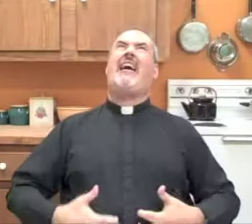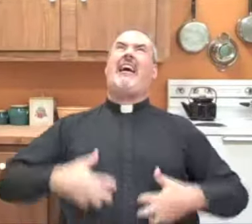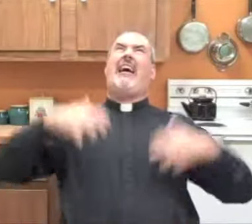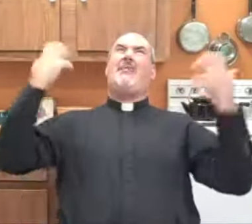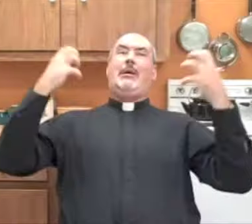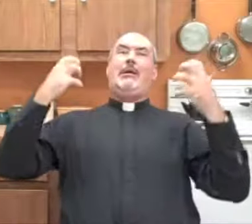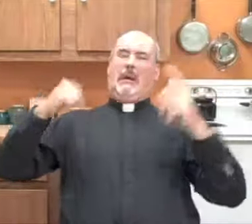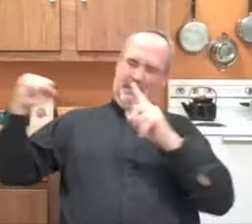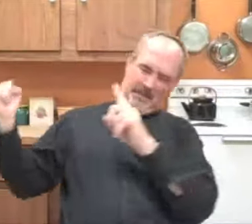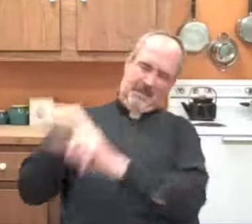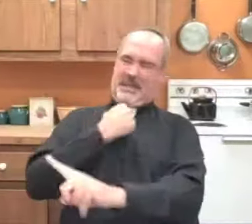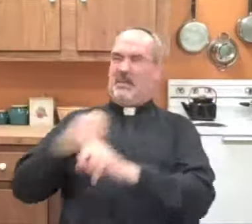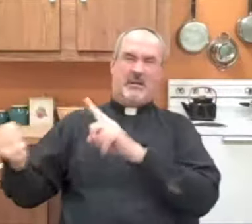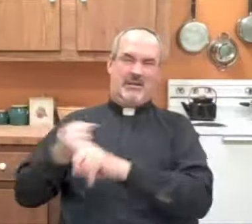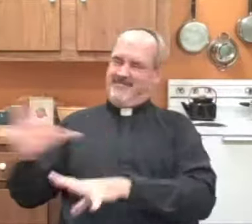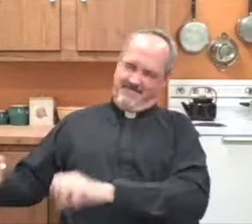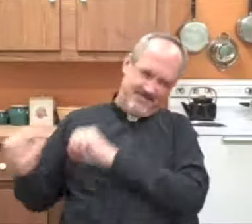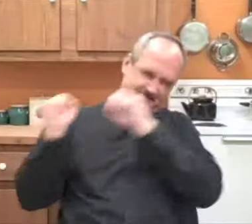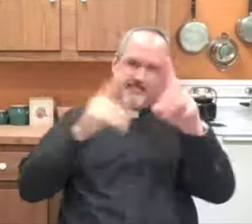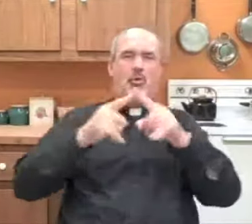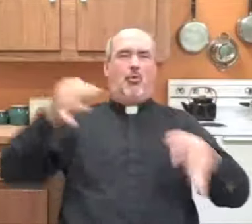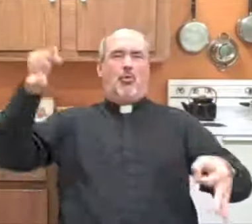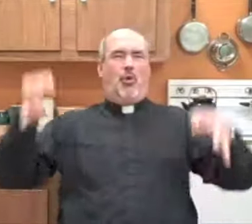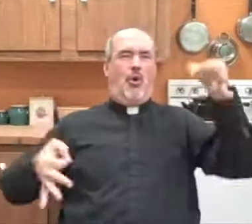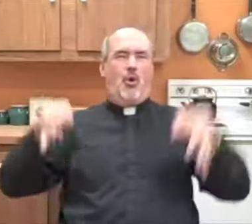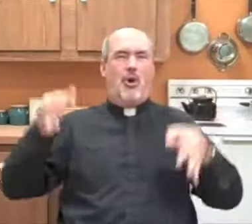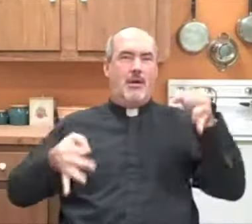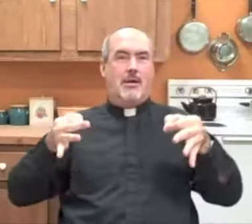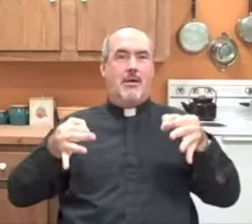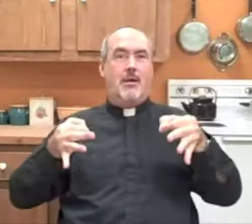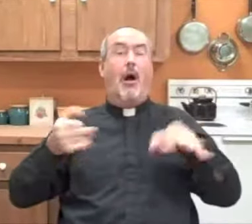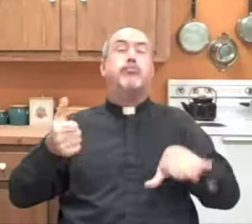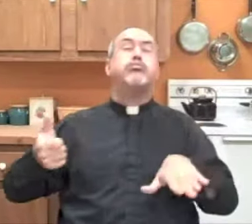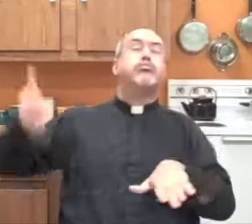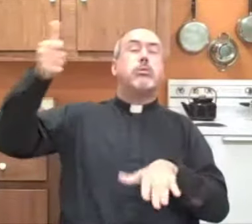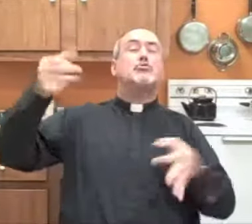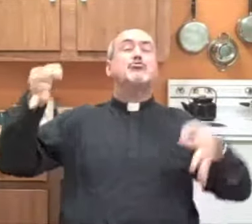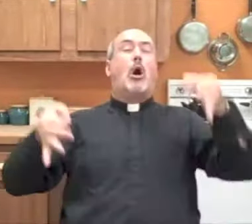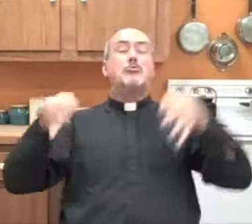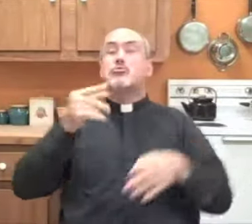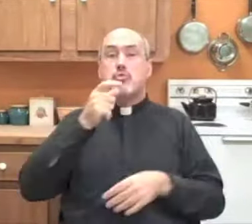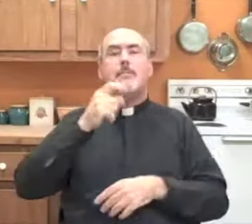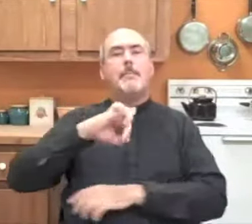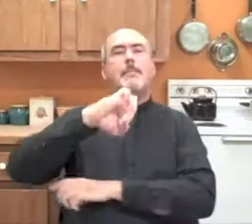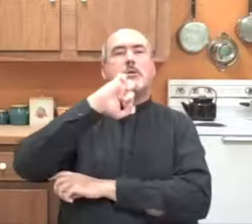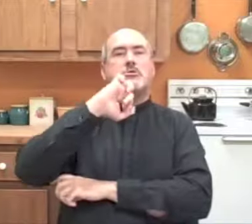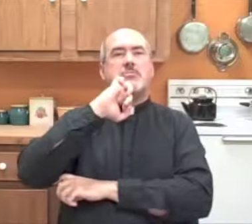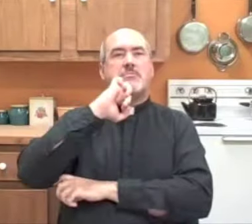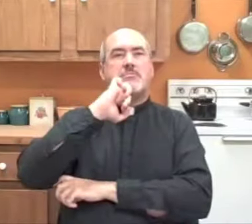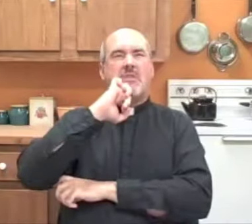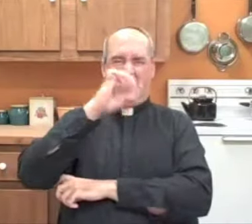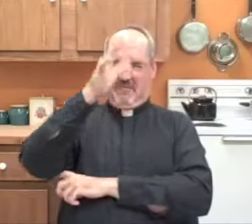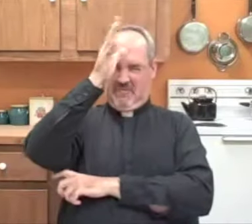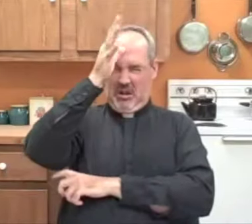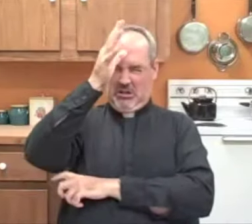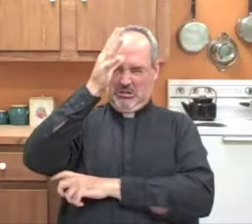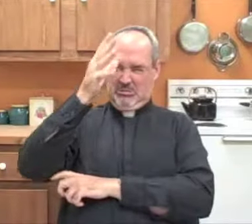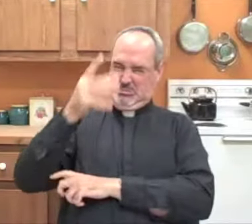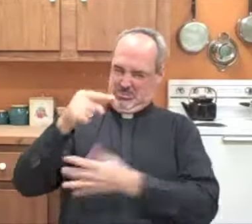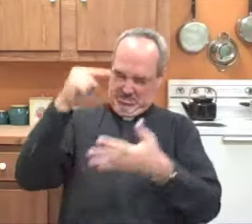He did that, and his father was furious, beat him and threw him into a court. And in that court, the head of it was